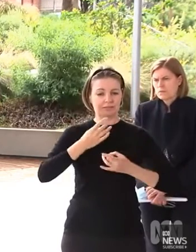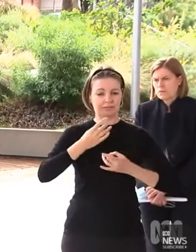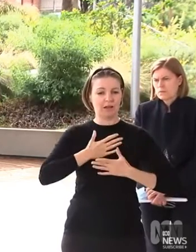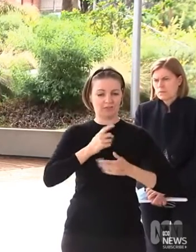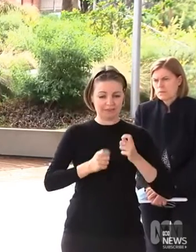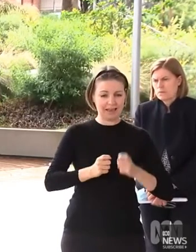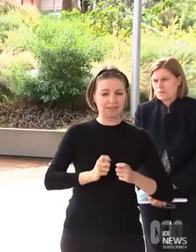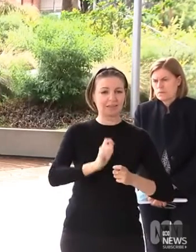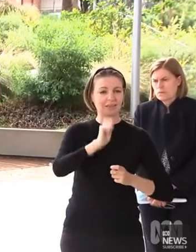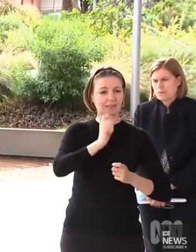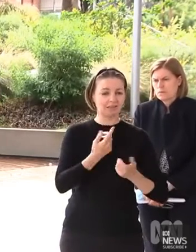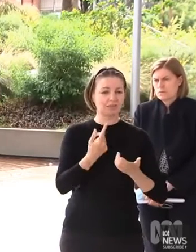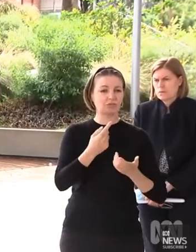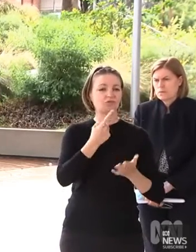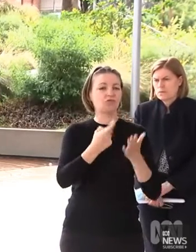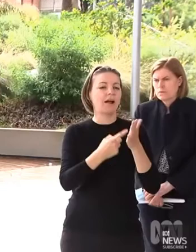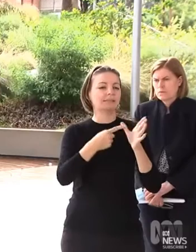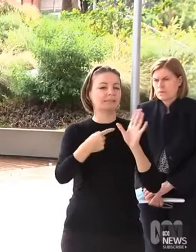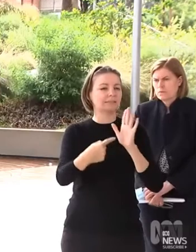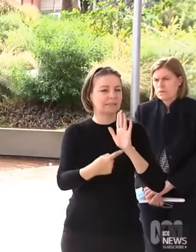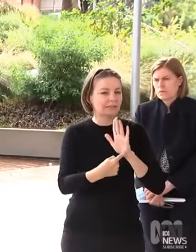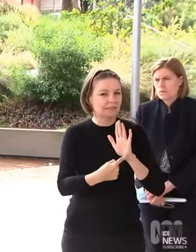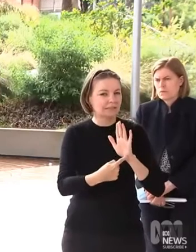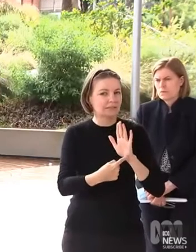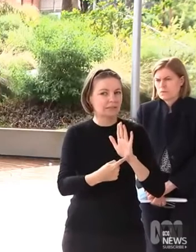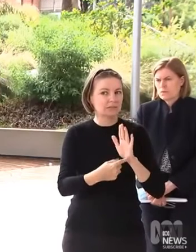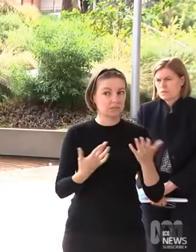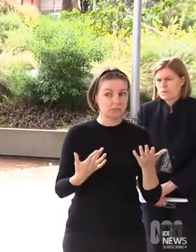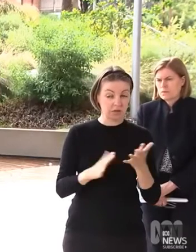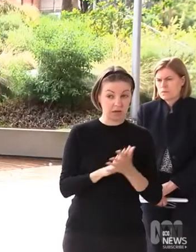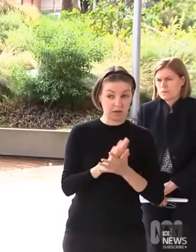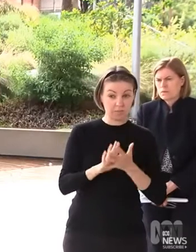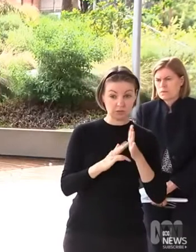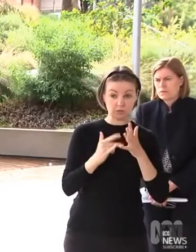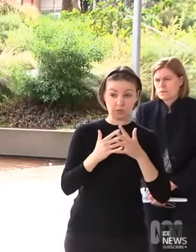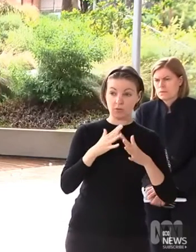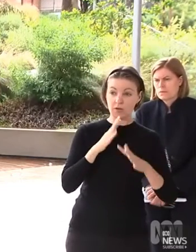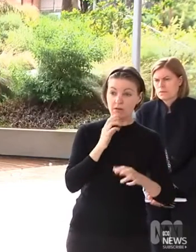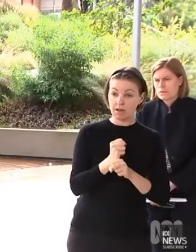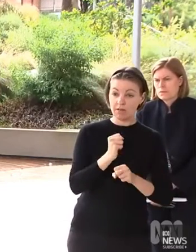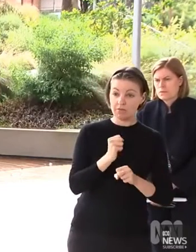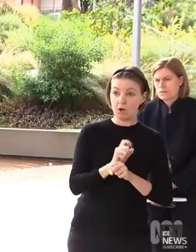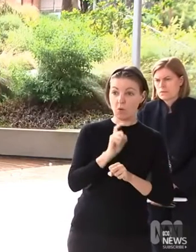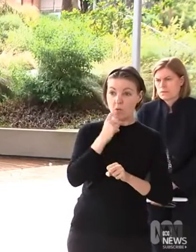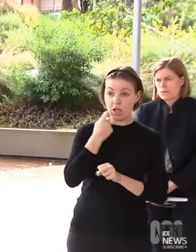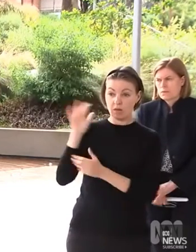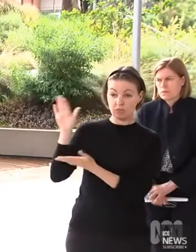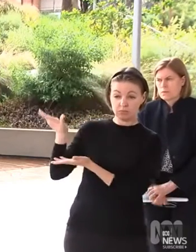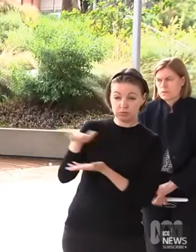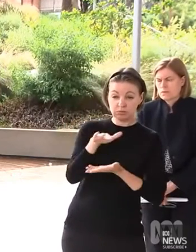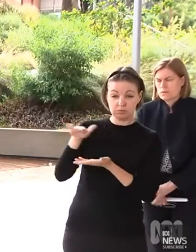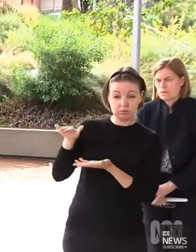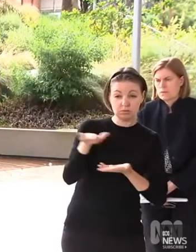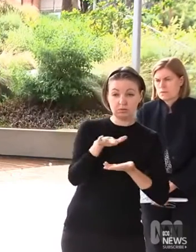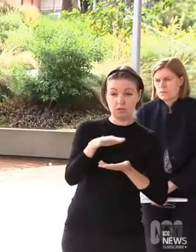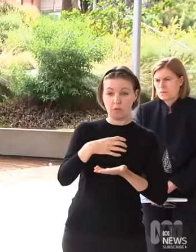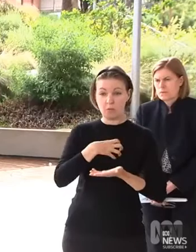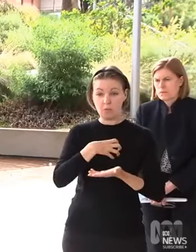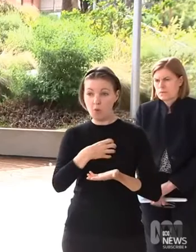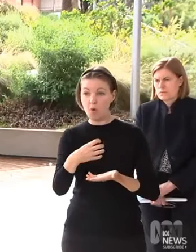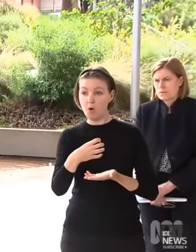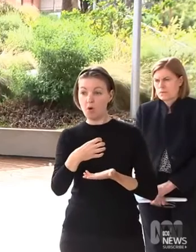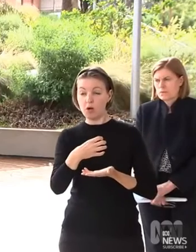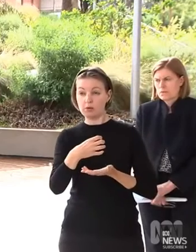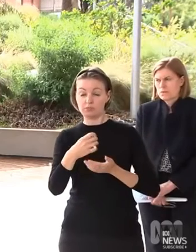have disability. Is the State Government looking at an expanded program to give vulnerable people access, priority